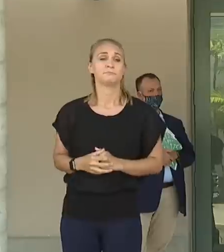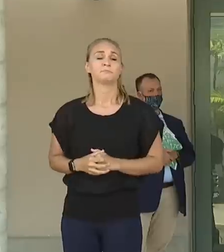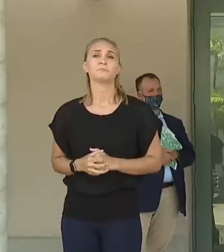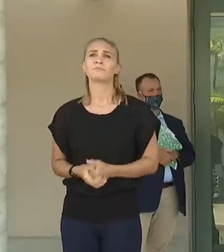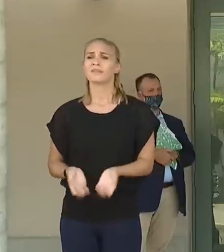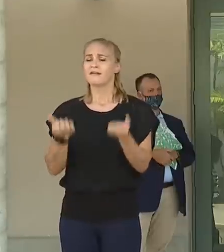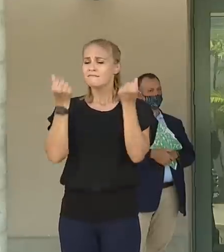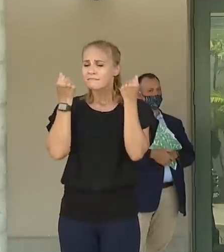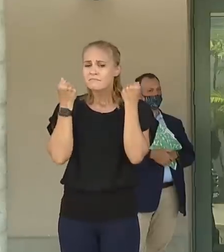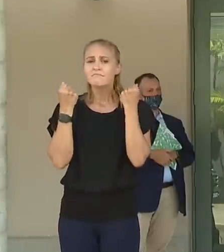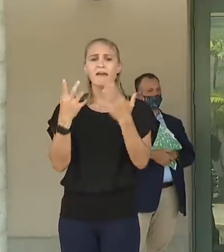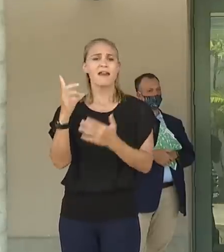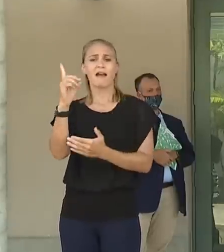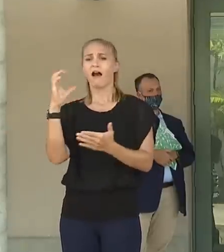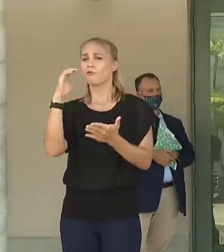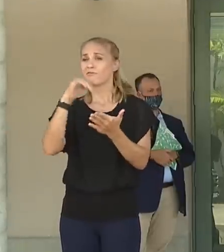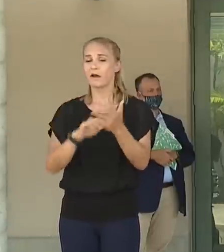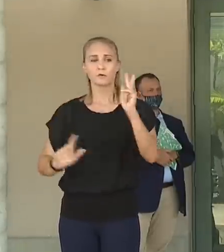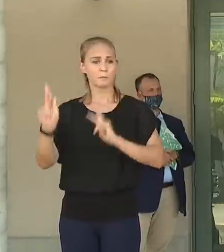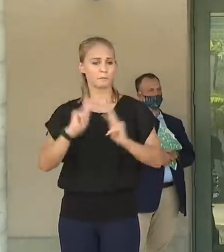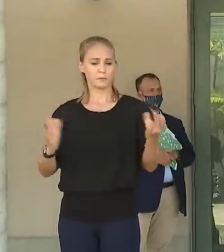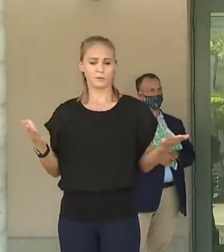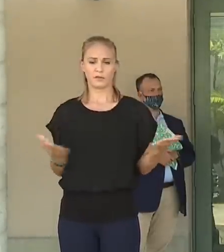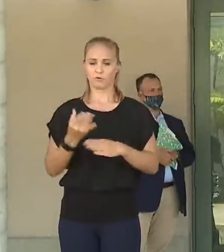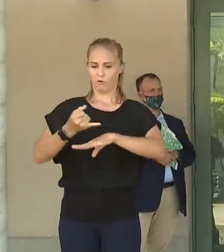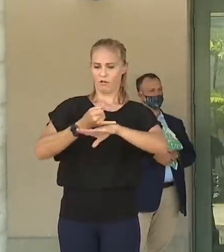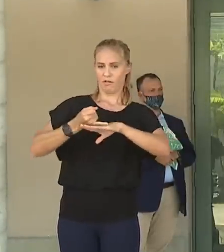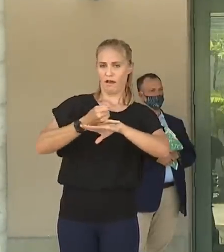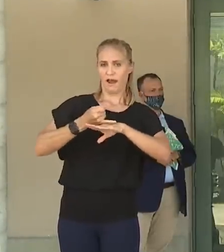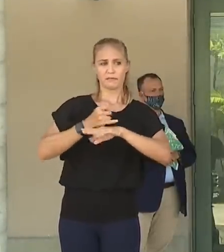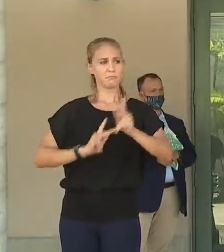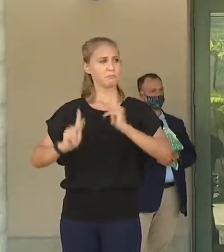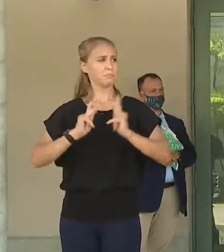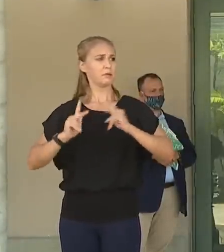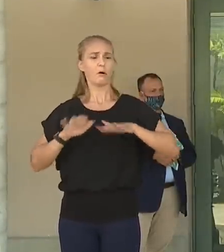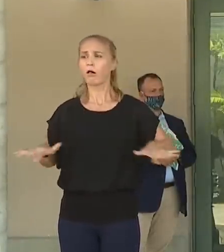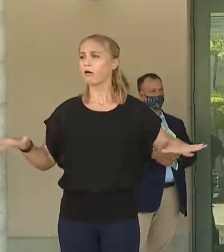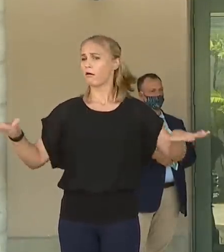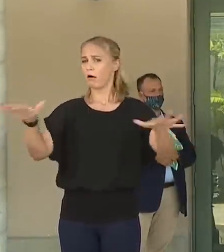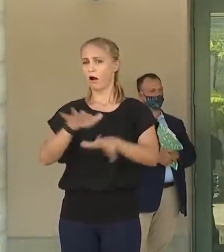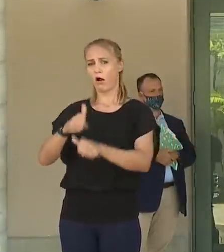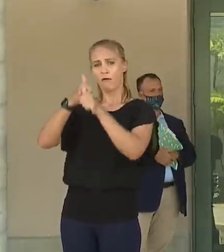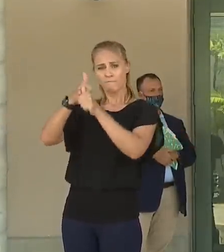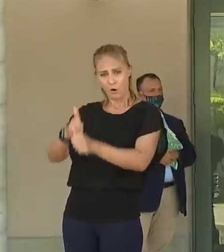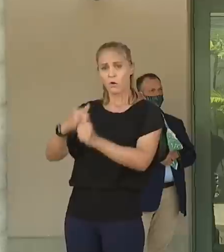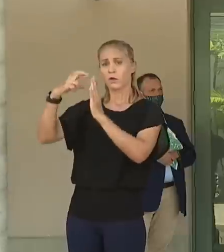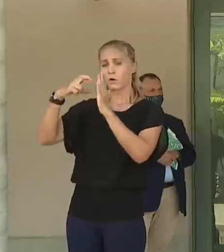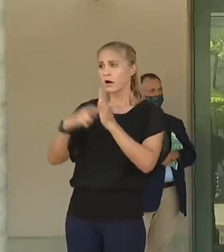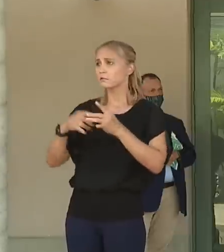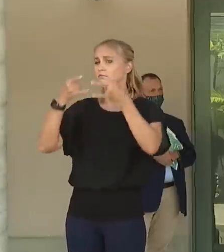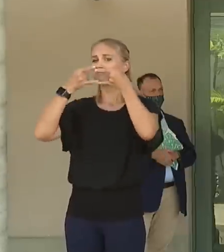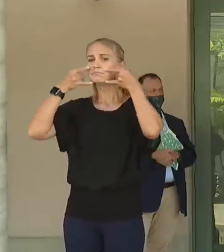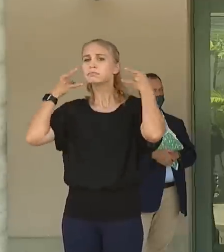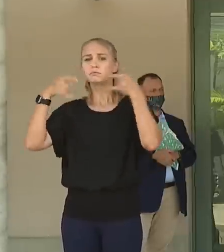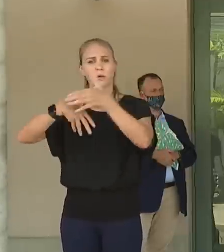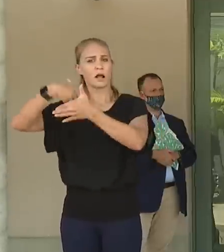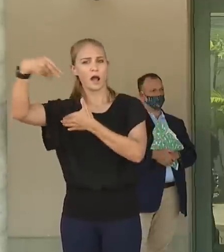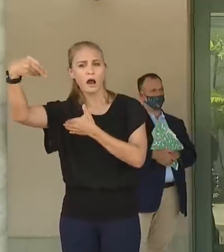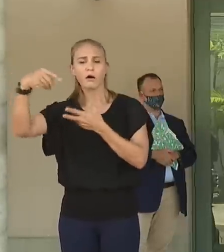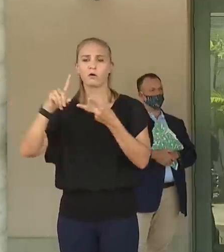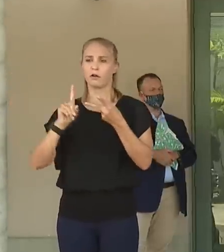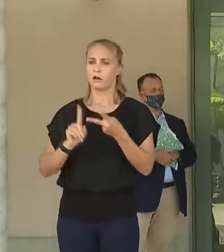Hundreds of thousands of people on this island, residents everywhere are complying with the requirements, wearing face coverings,